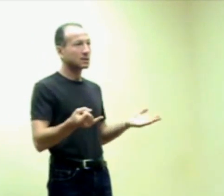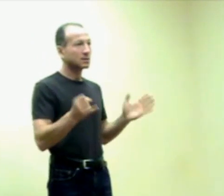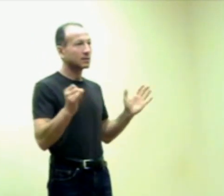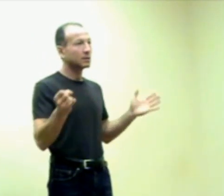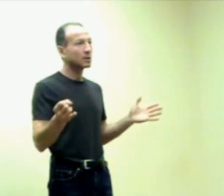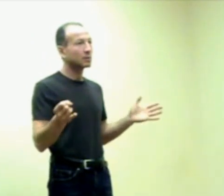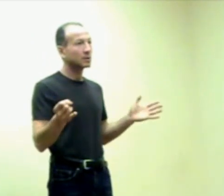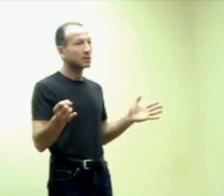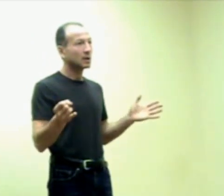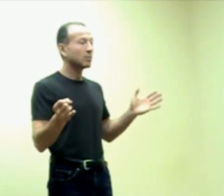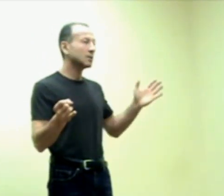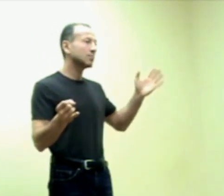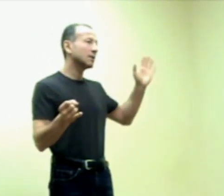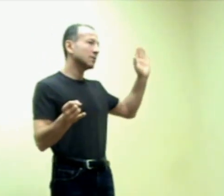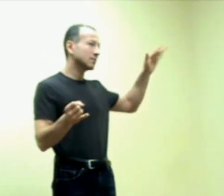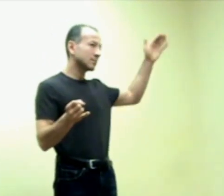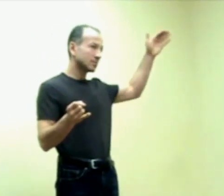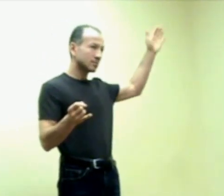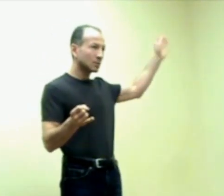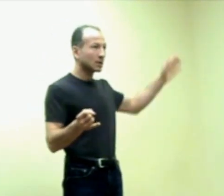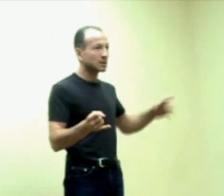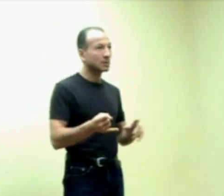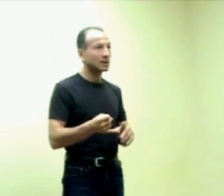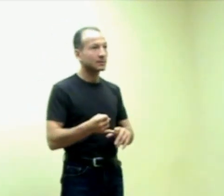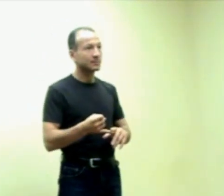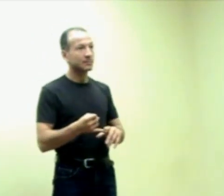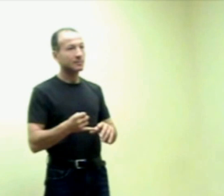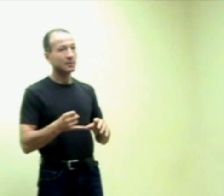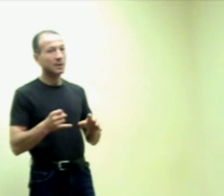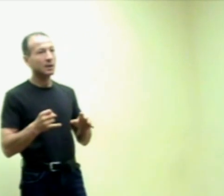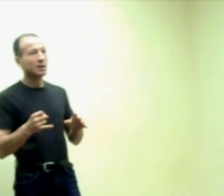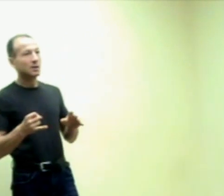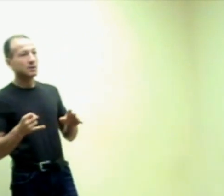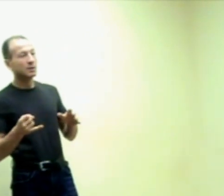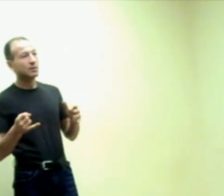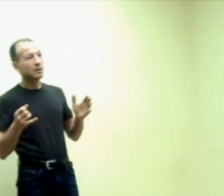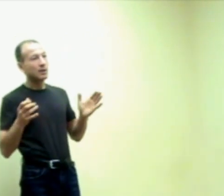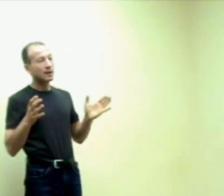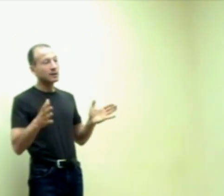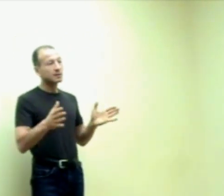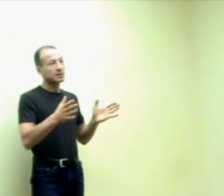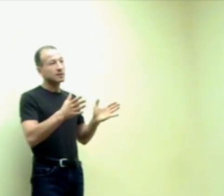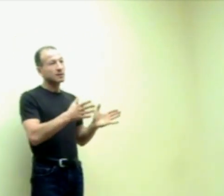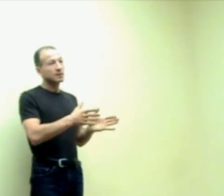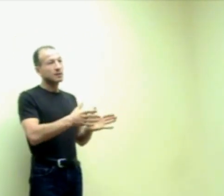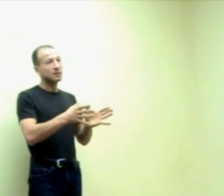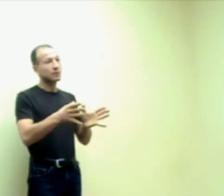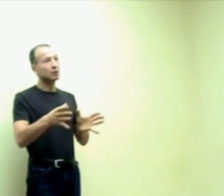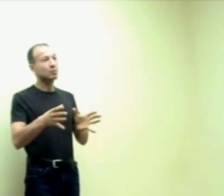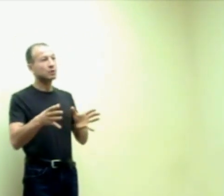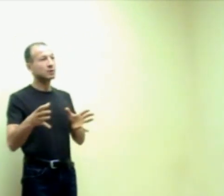it leave me alone I will it maybe once in a while okay so that's the information which